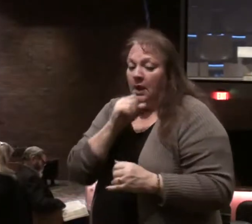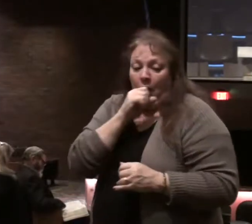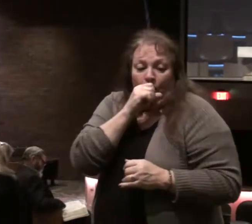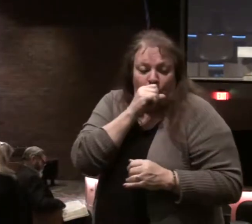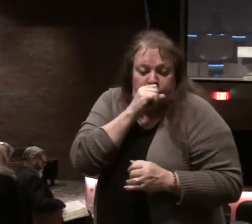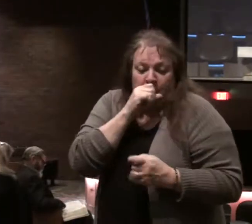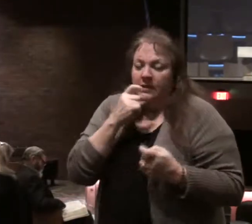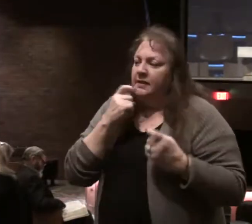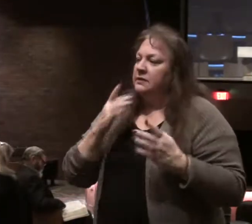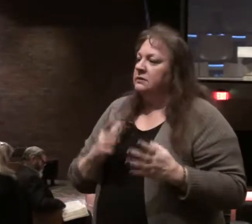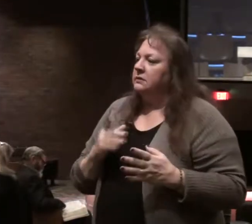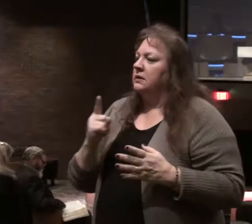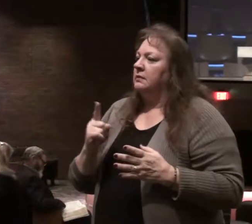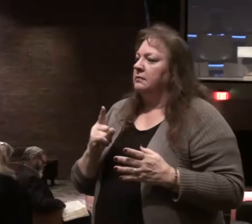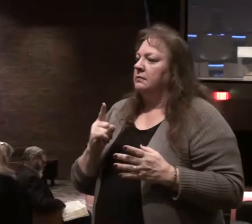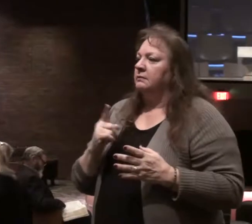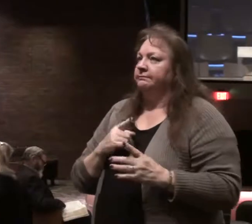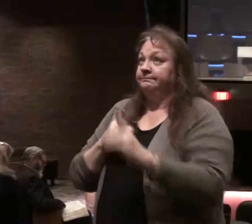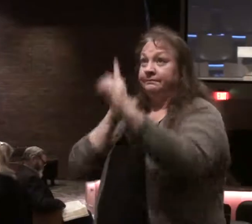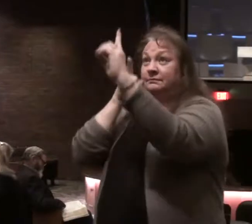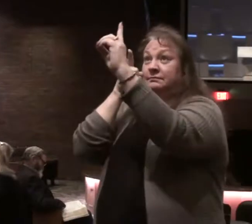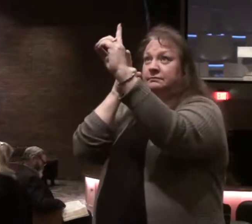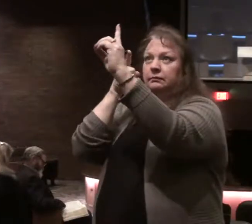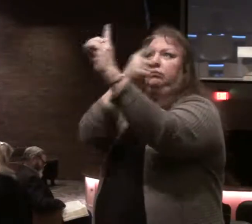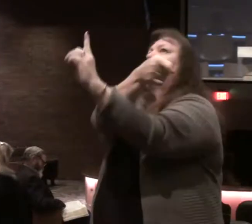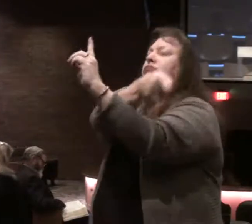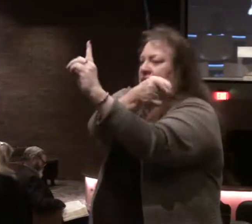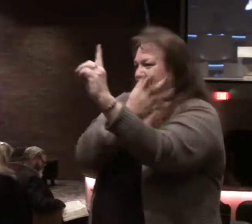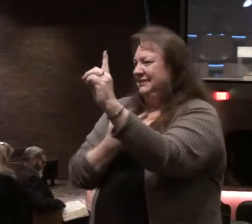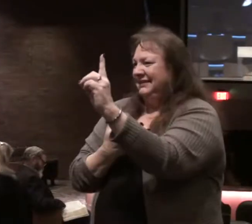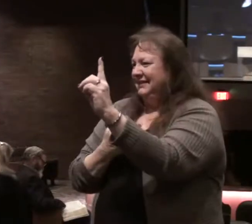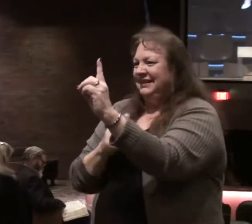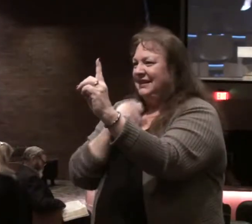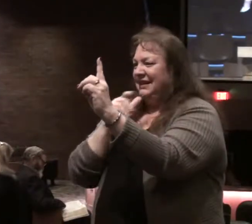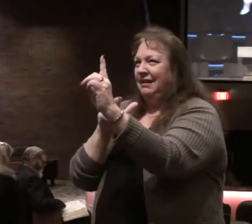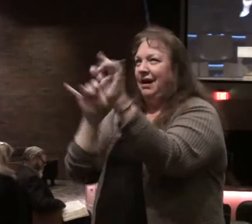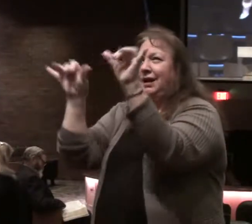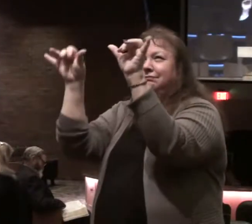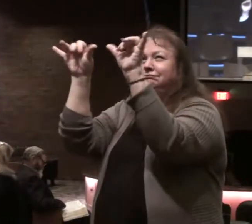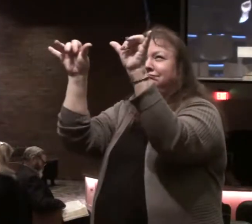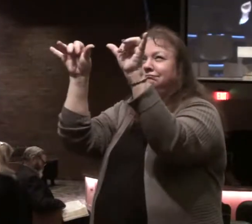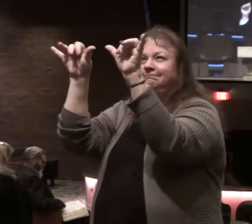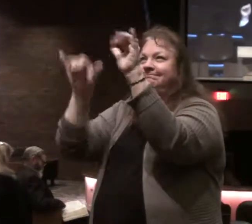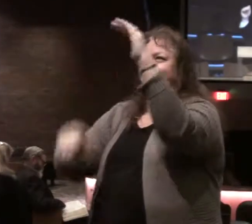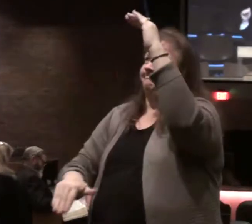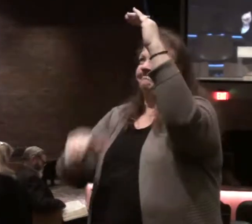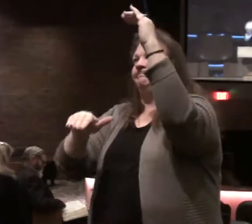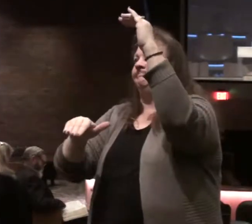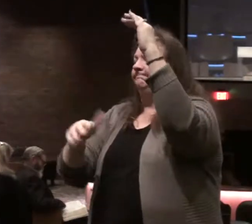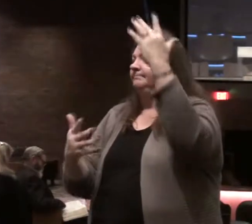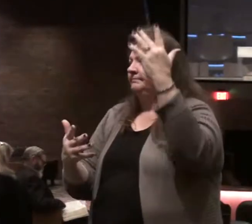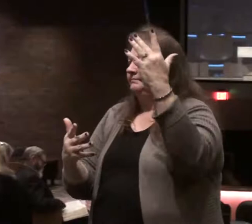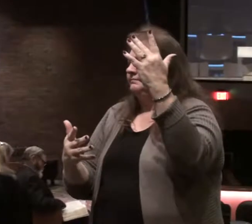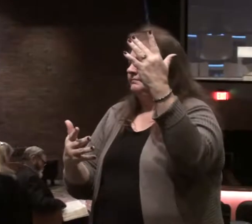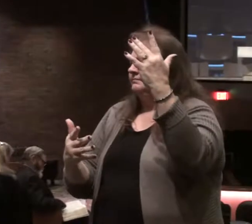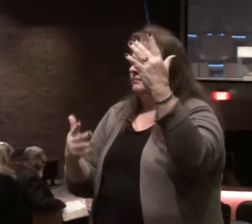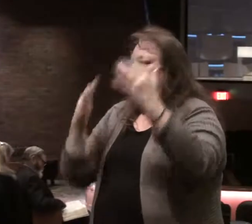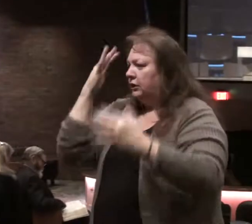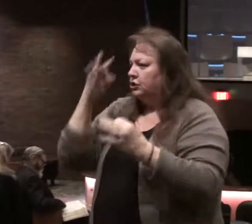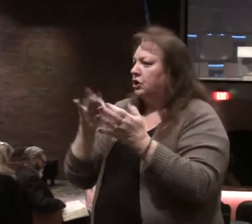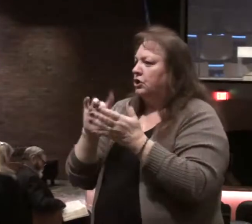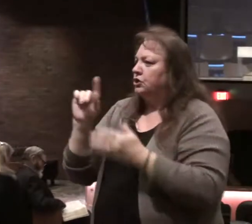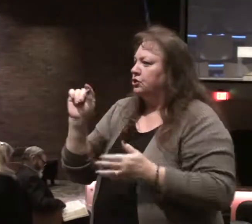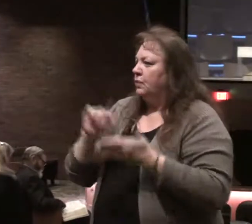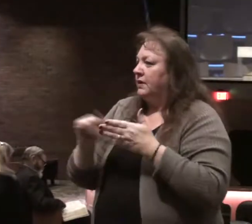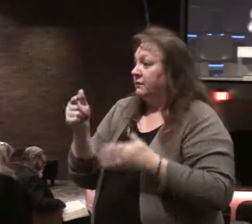idea behind the Word, is one who misses the mark. One who doesn't measure up to a standard. In Judges 20,